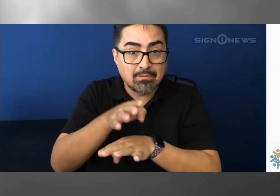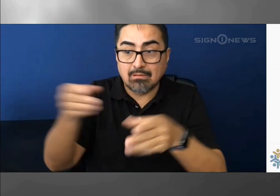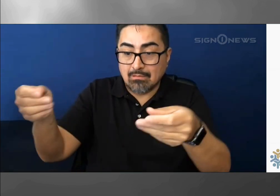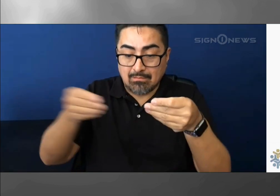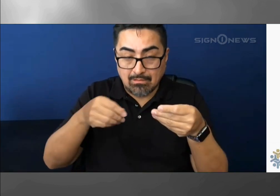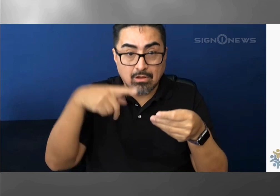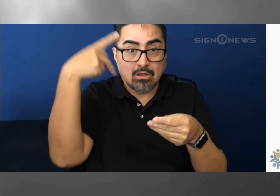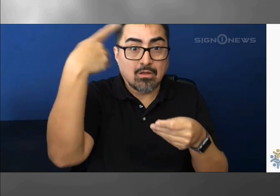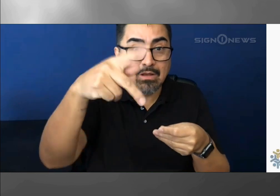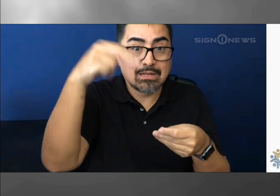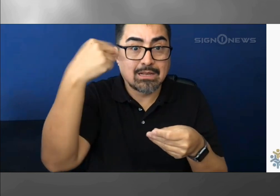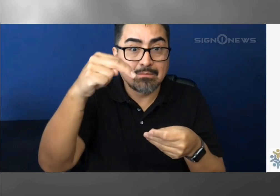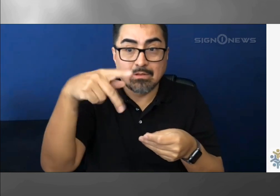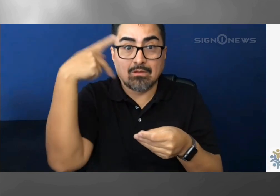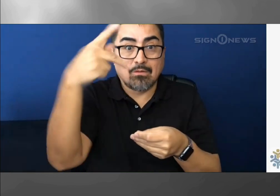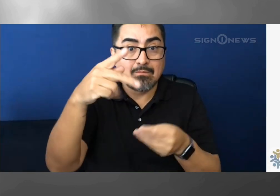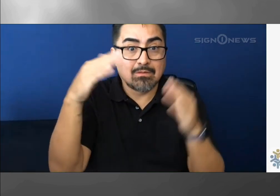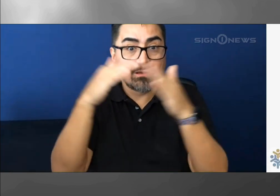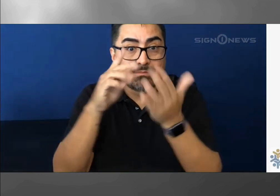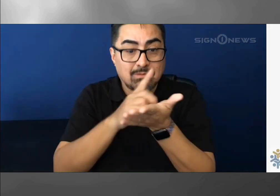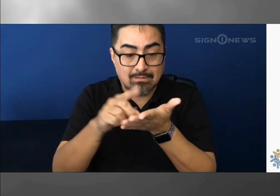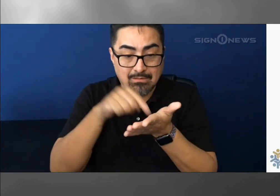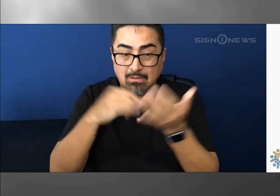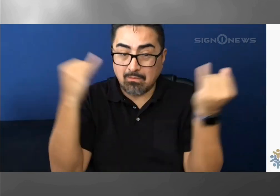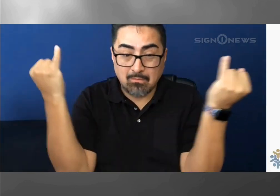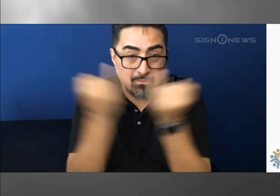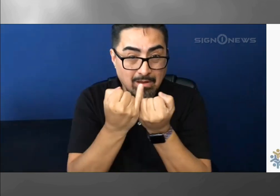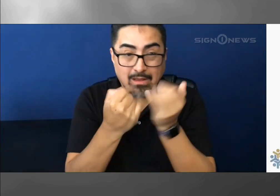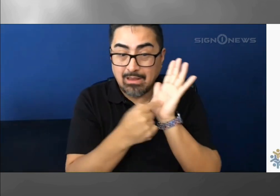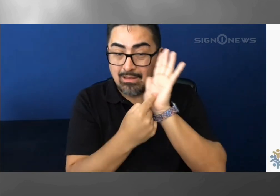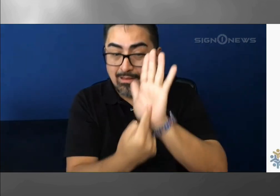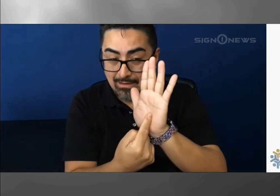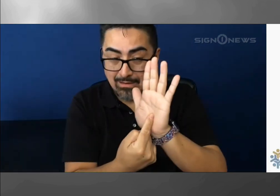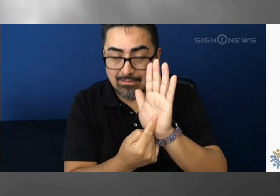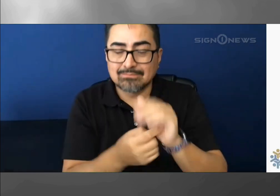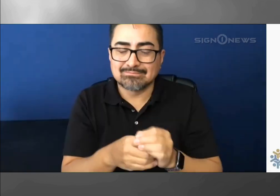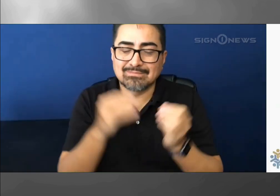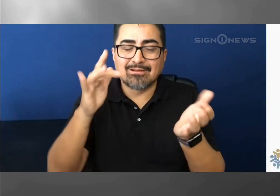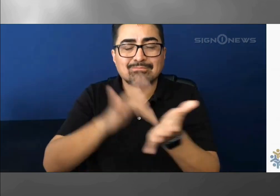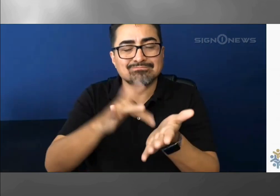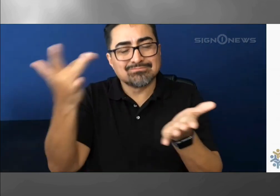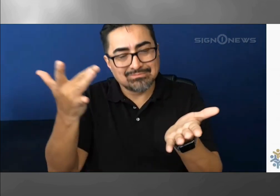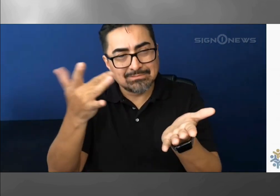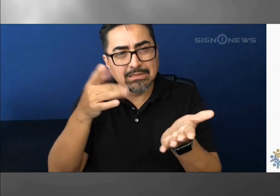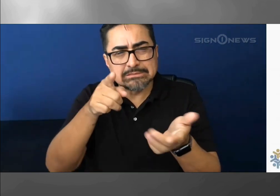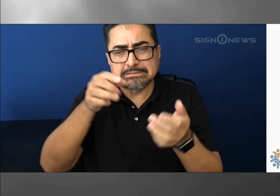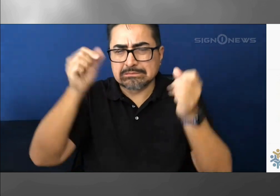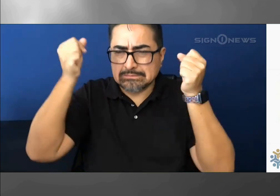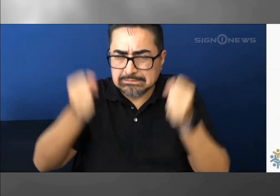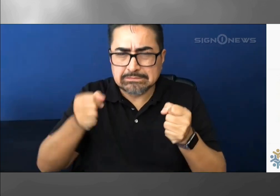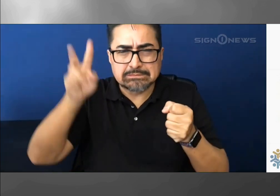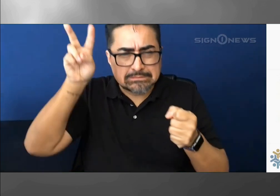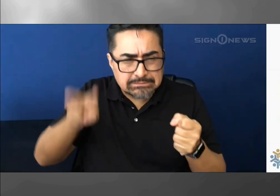issued by any state of Georgia entity or another state or anywhere in the US.